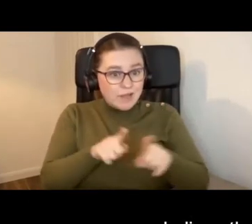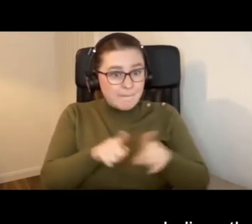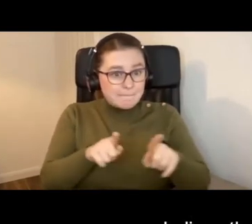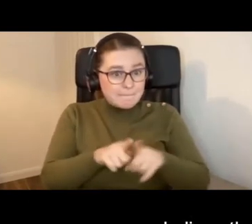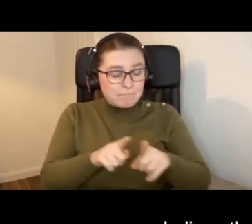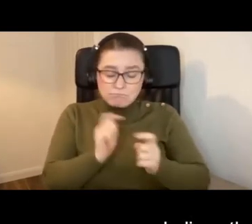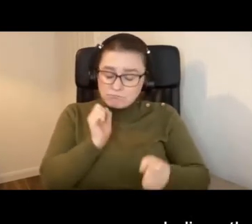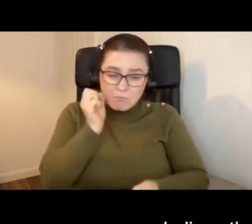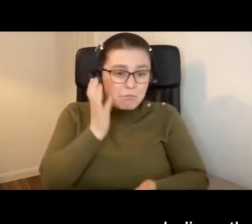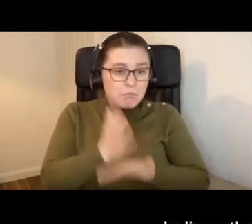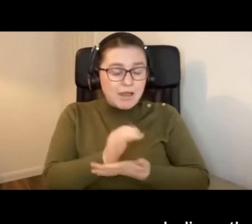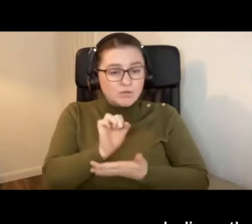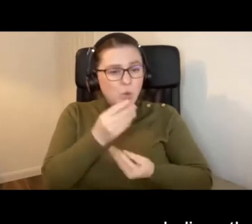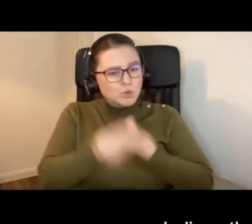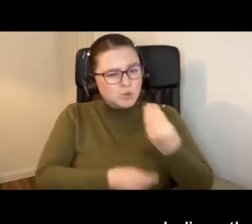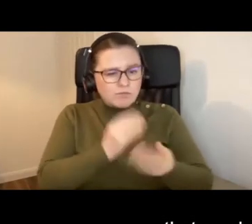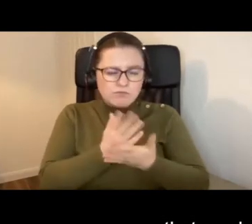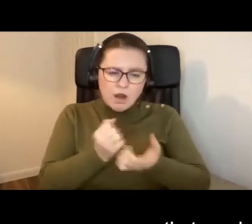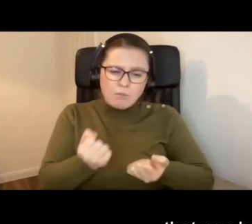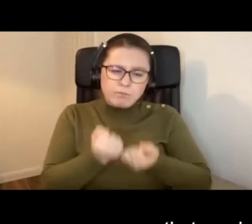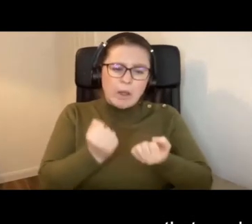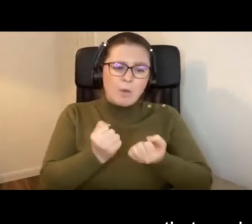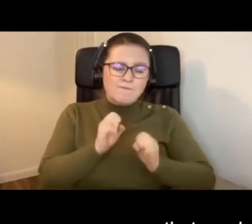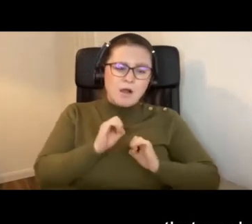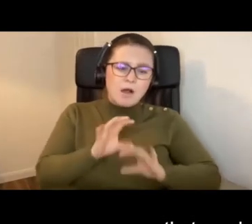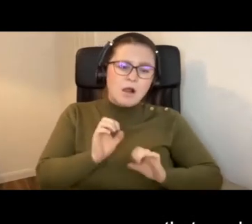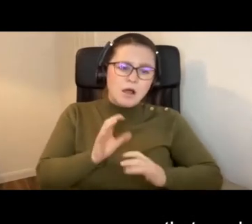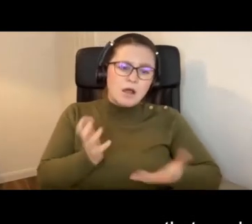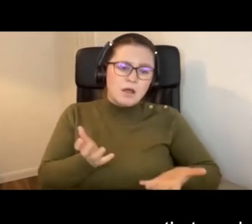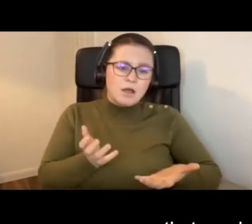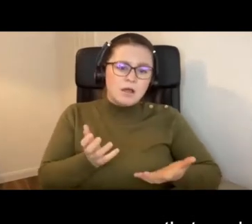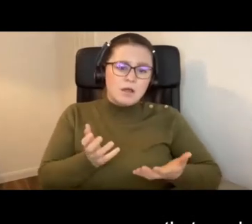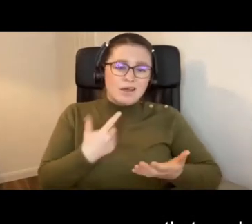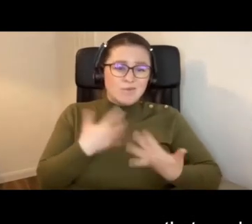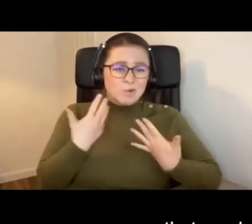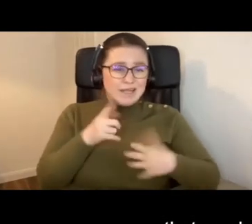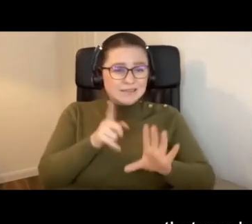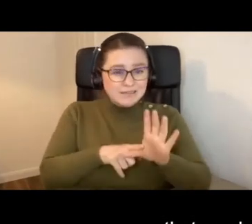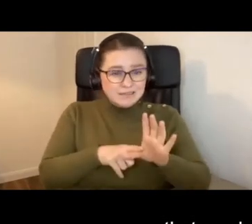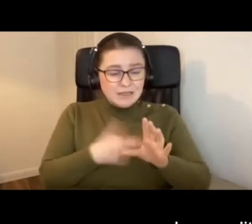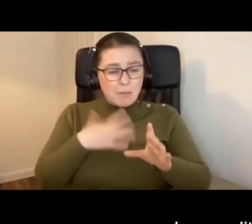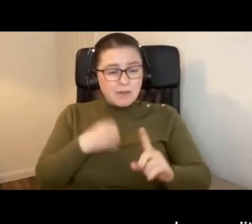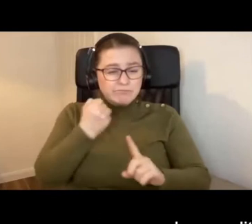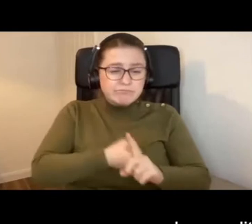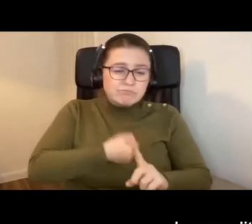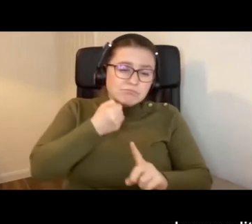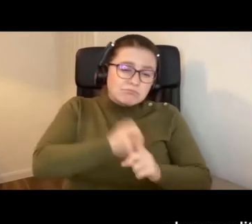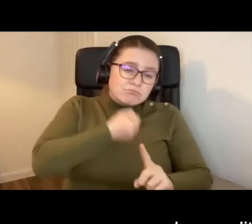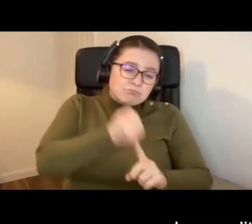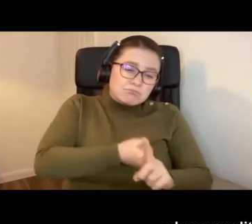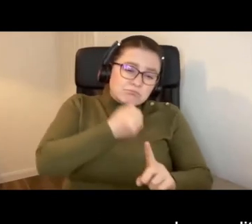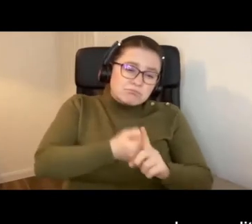truly believe that your story is the most powerful story that you have. And for 10 years, I fought for an